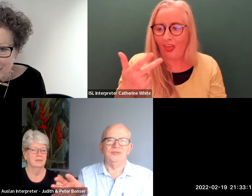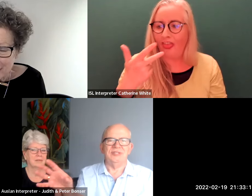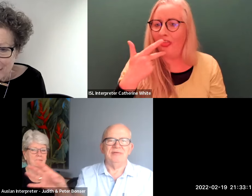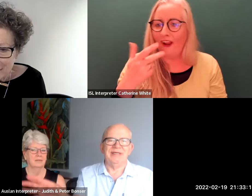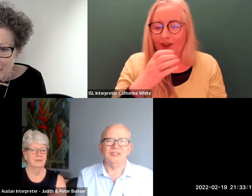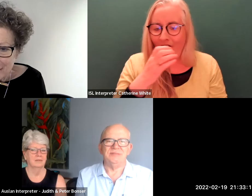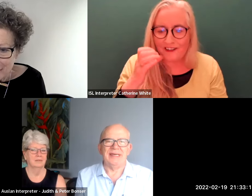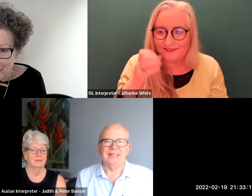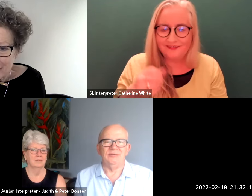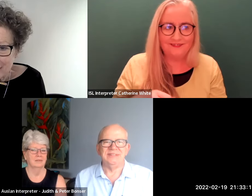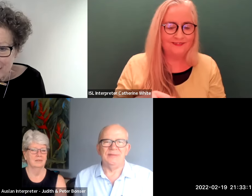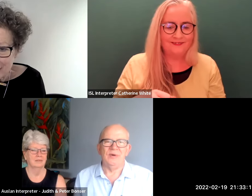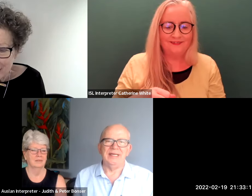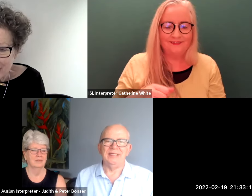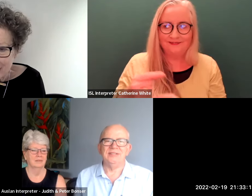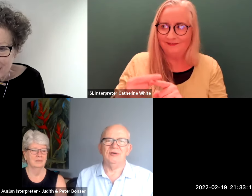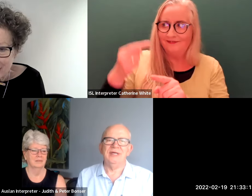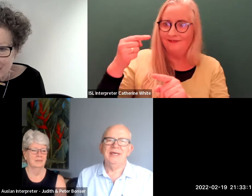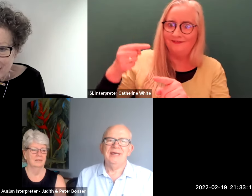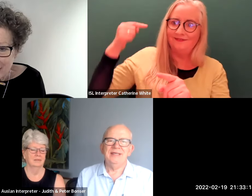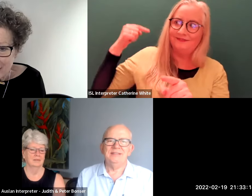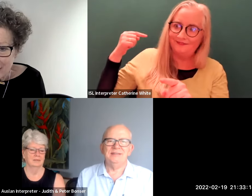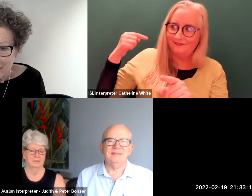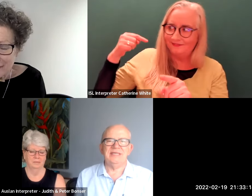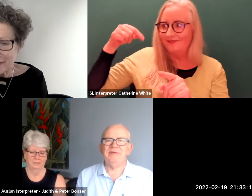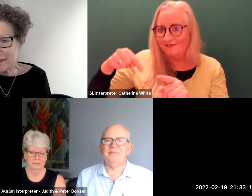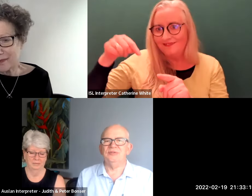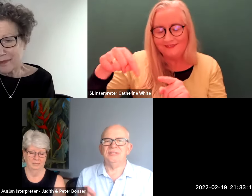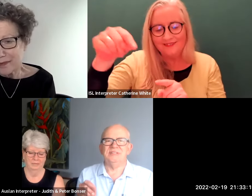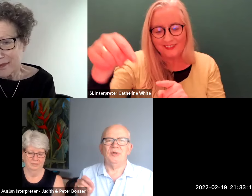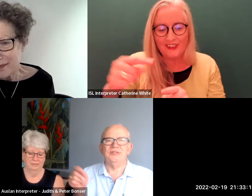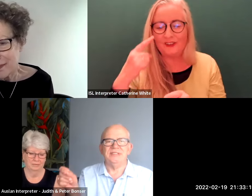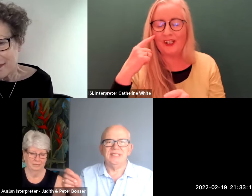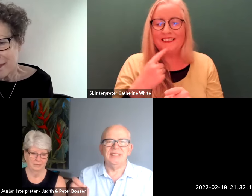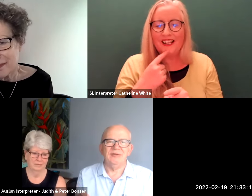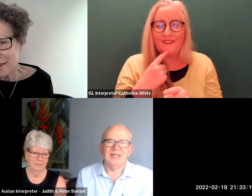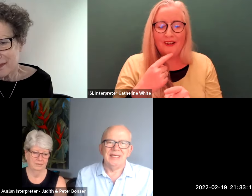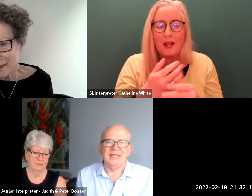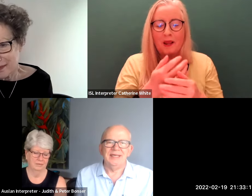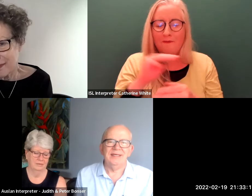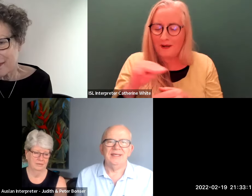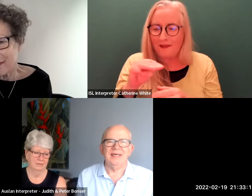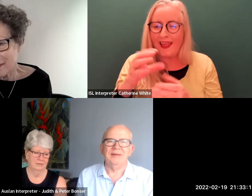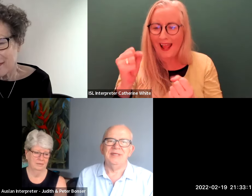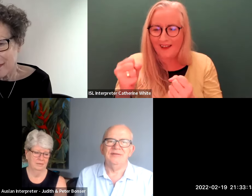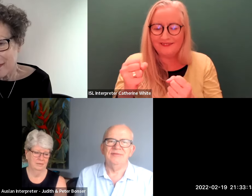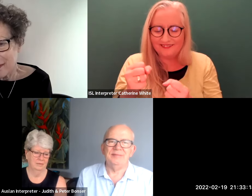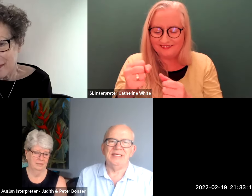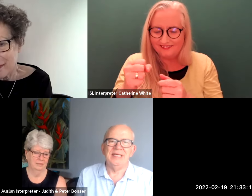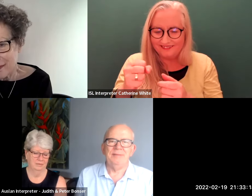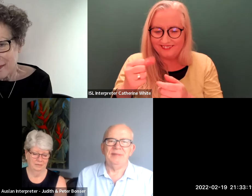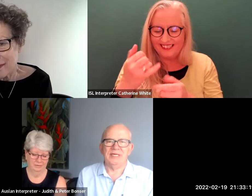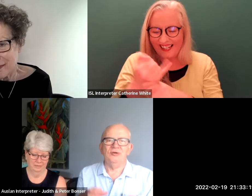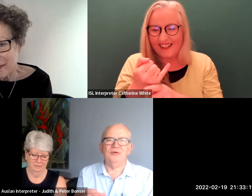or two generations back there was someone so deaf people just spotted here and there um in the